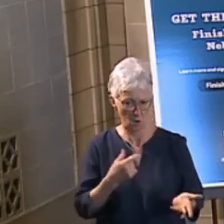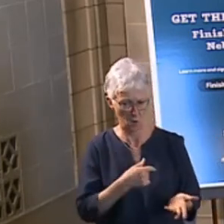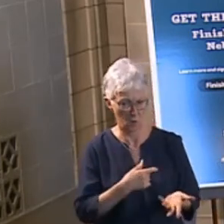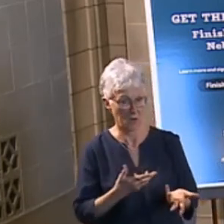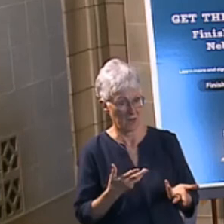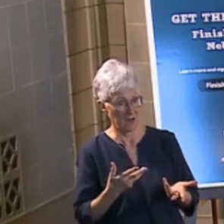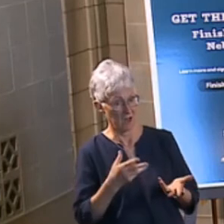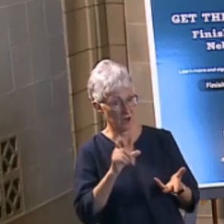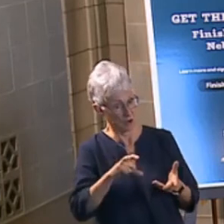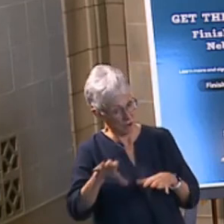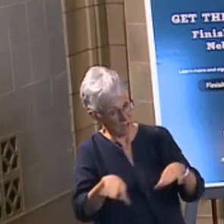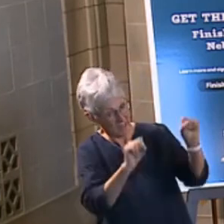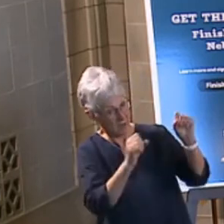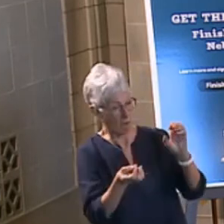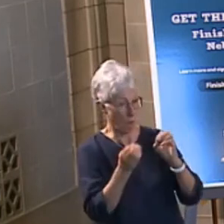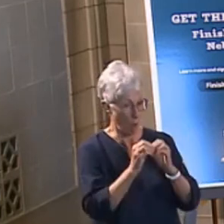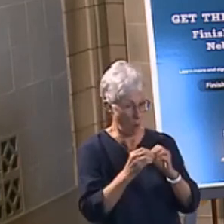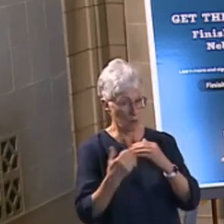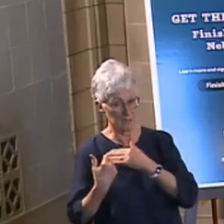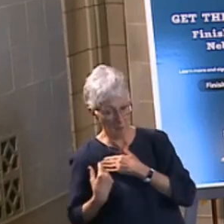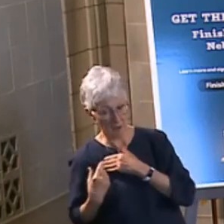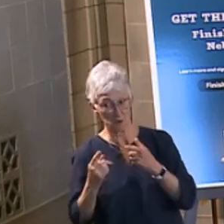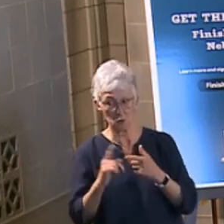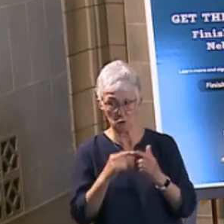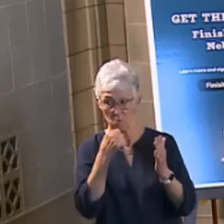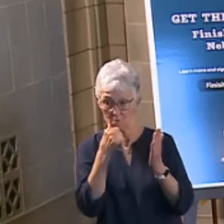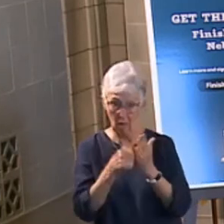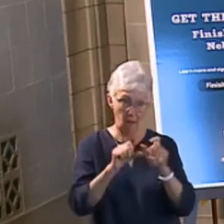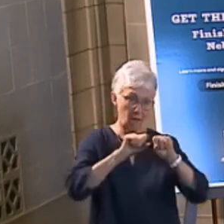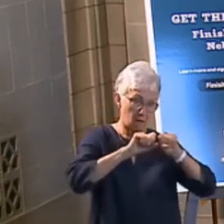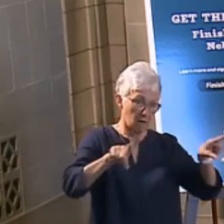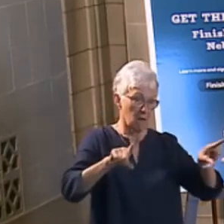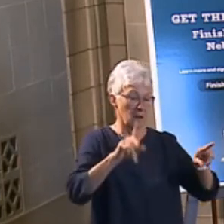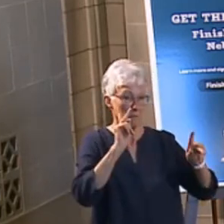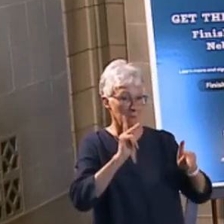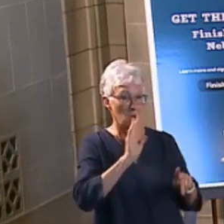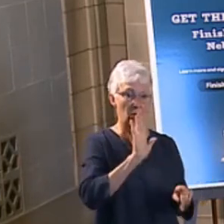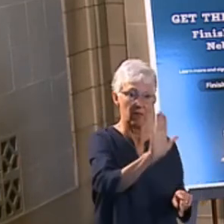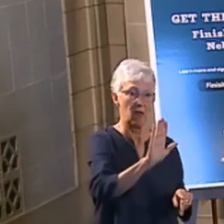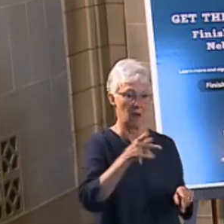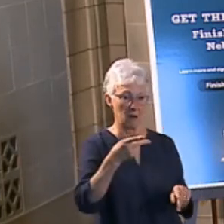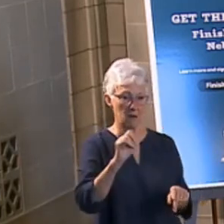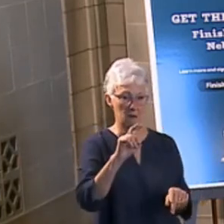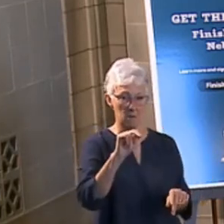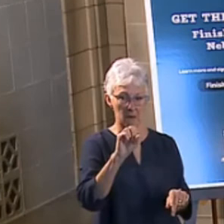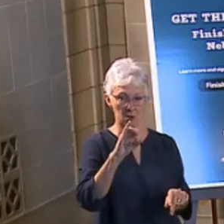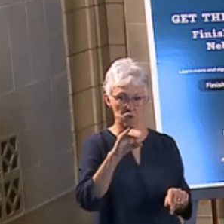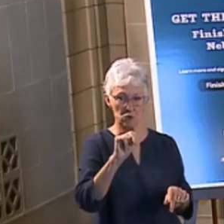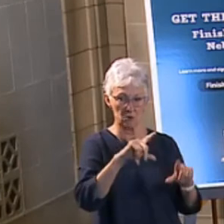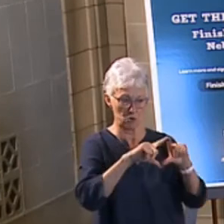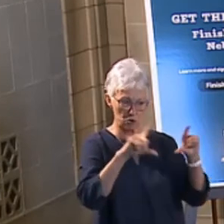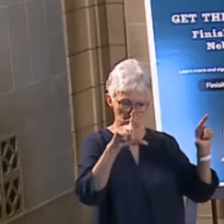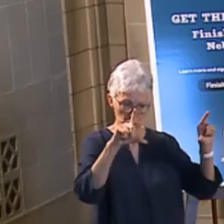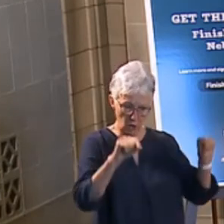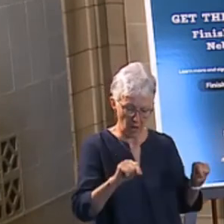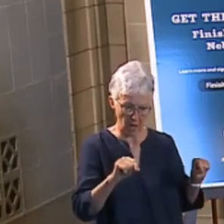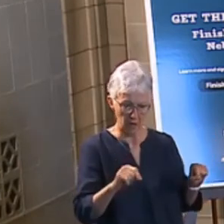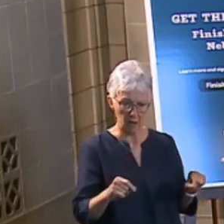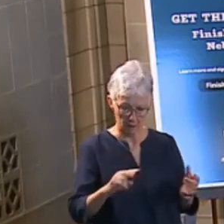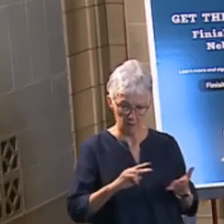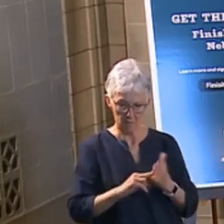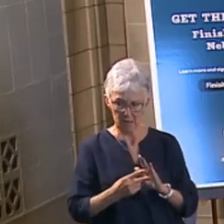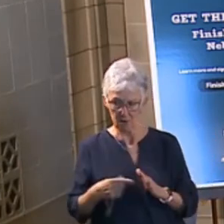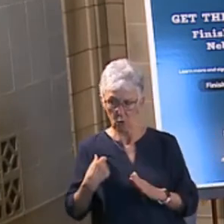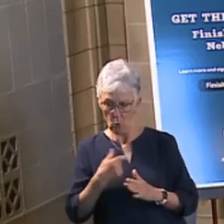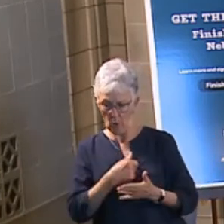of that fund and start sending out, for example, pension checks, we are getting closer to taking on that liability despite what that bill says. That bill could be